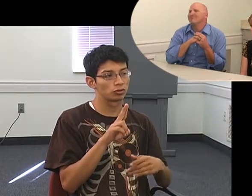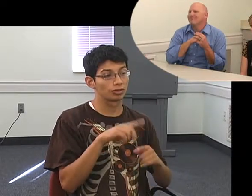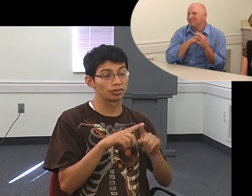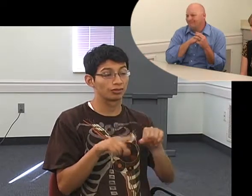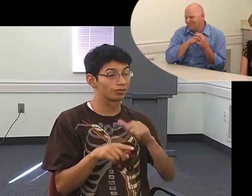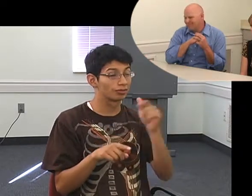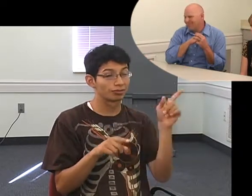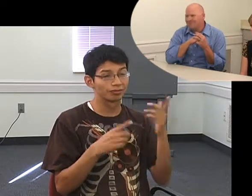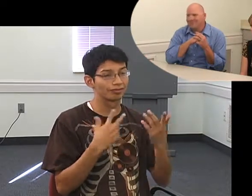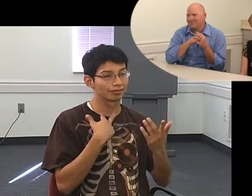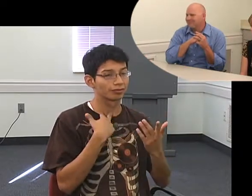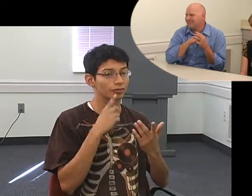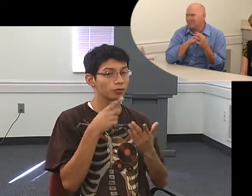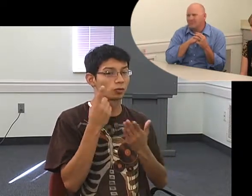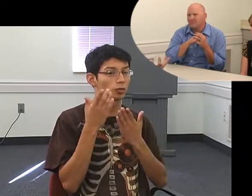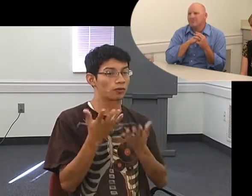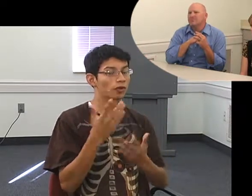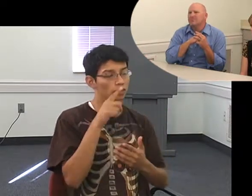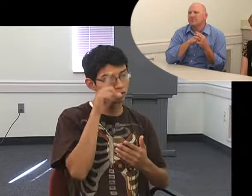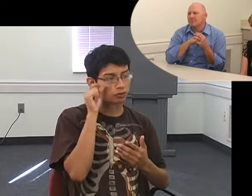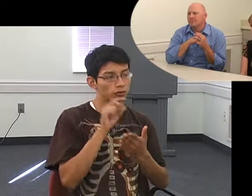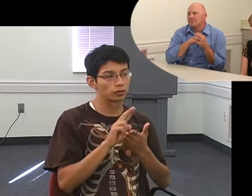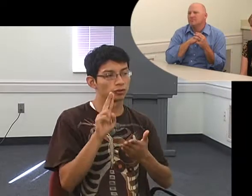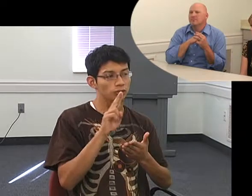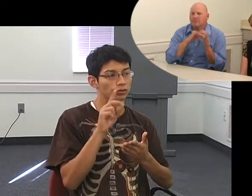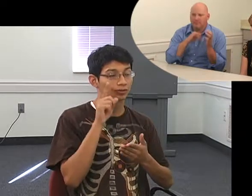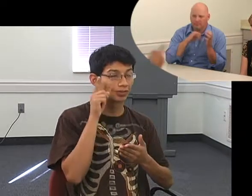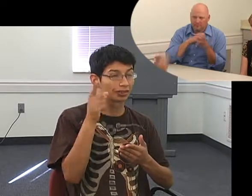thank you